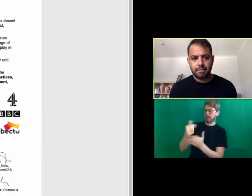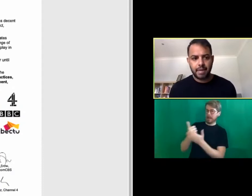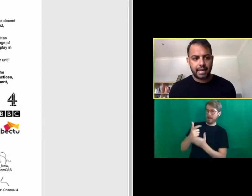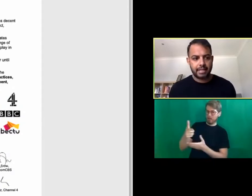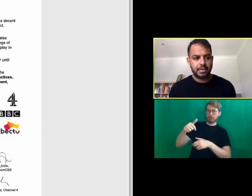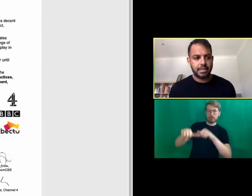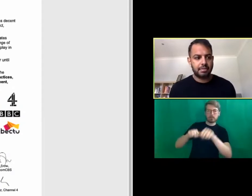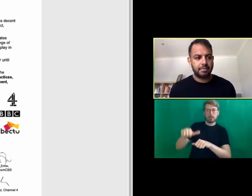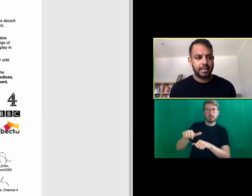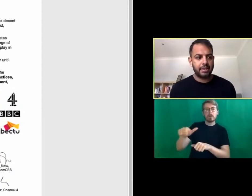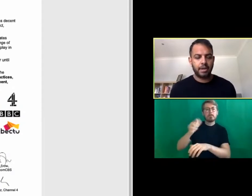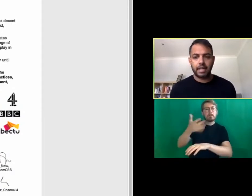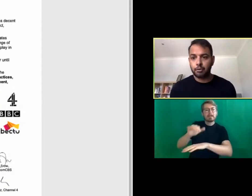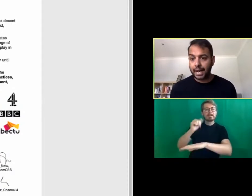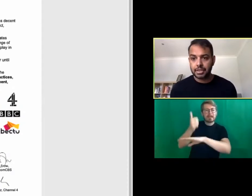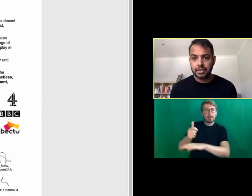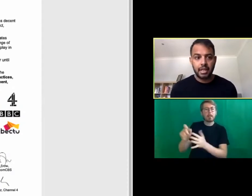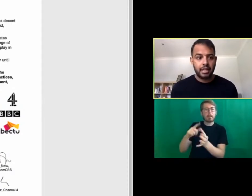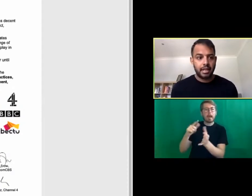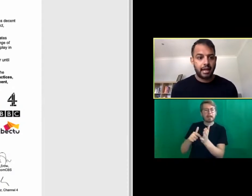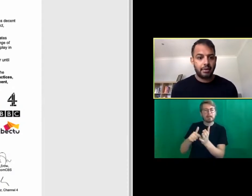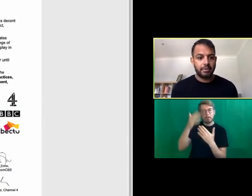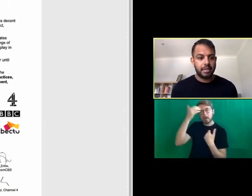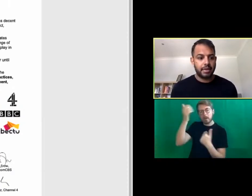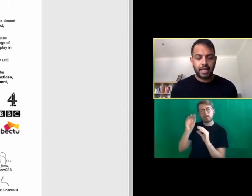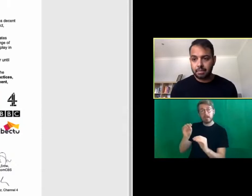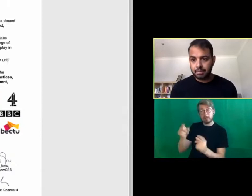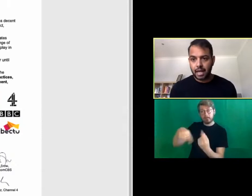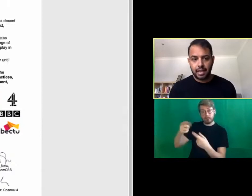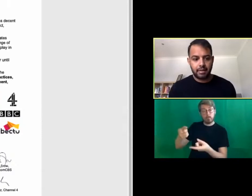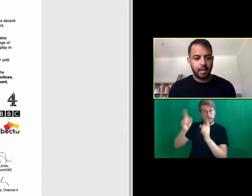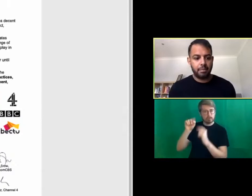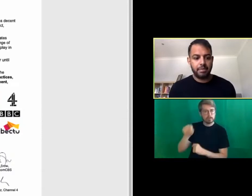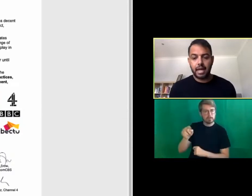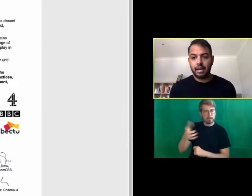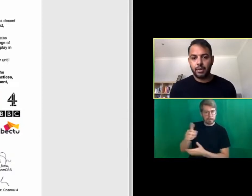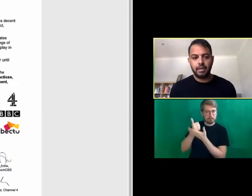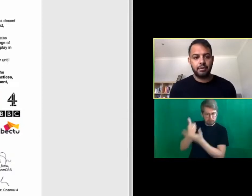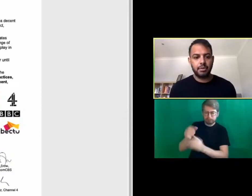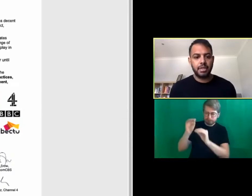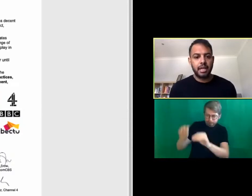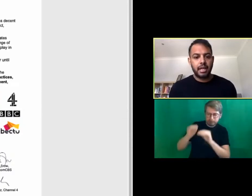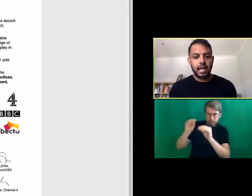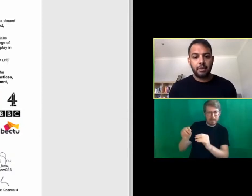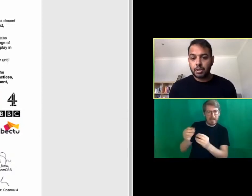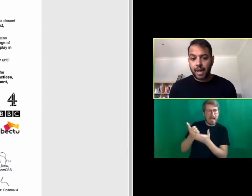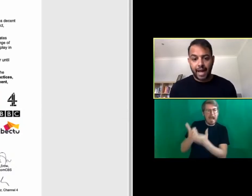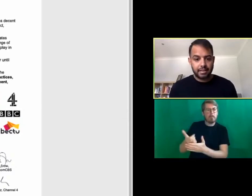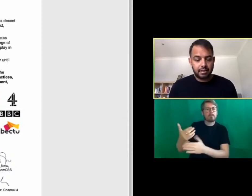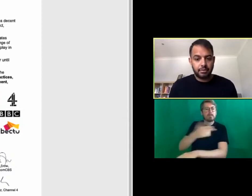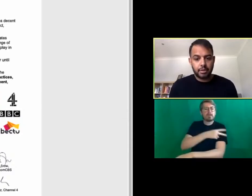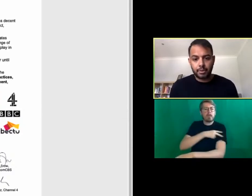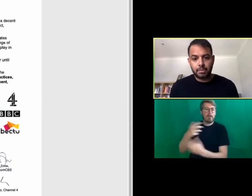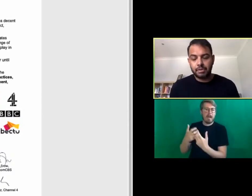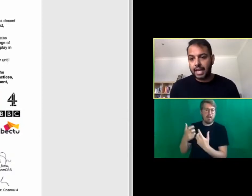things at PACT such as mental health training for managers and how you know they can help their workforce. Also